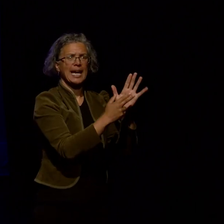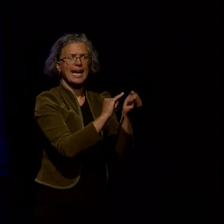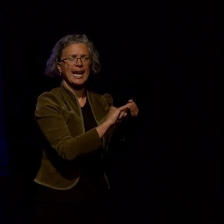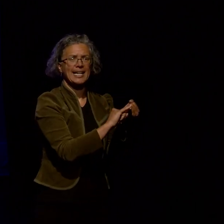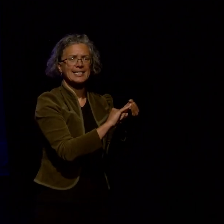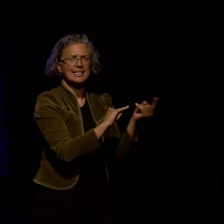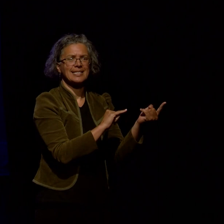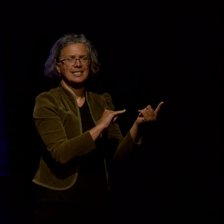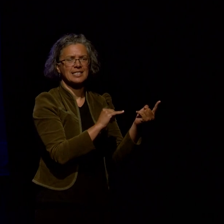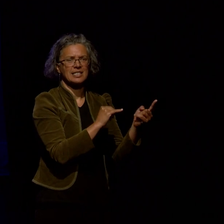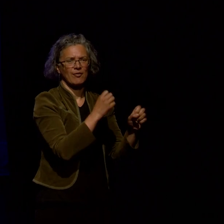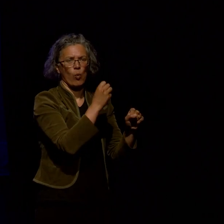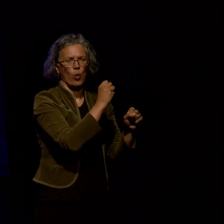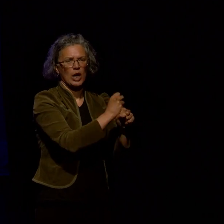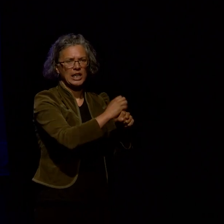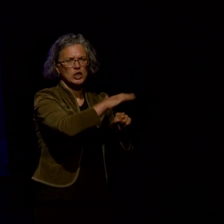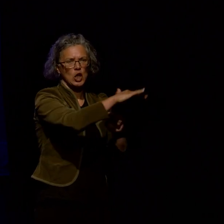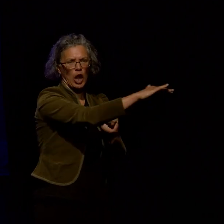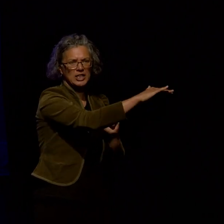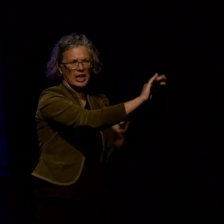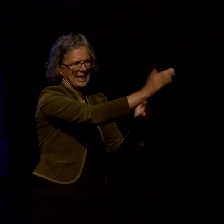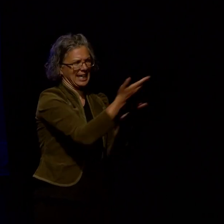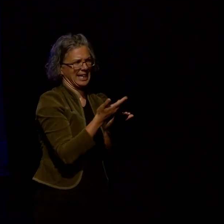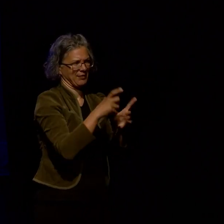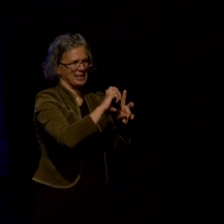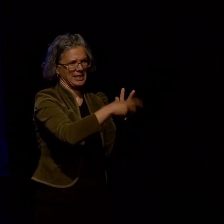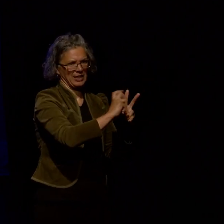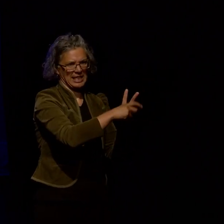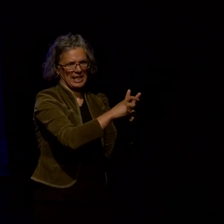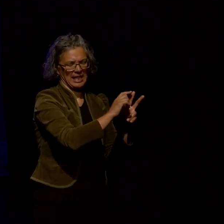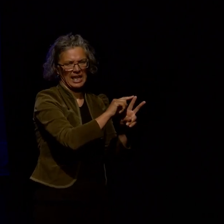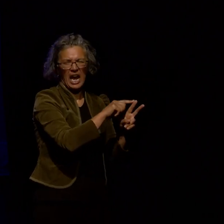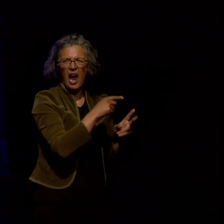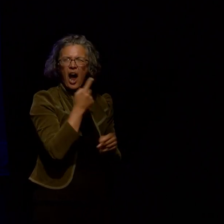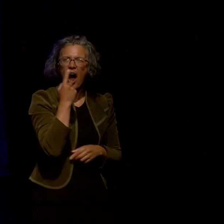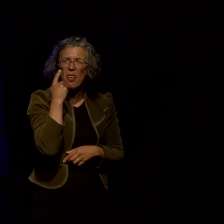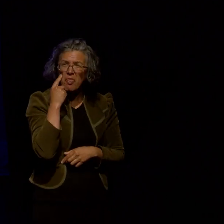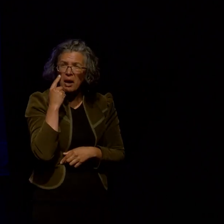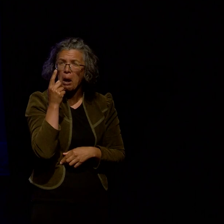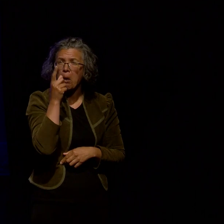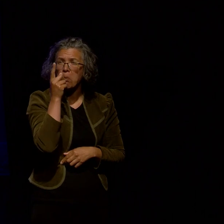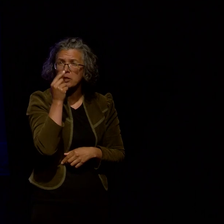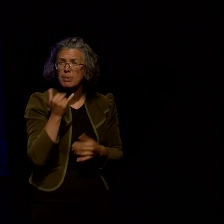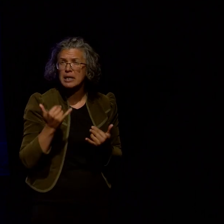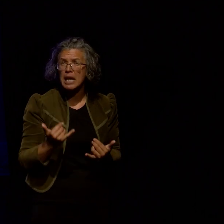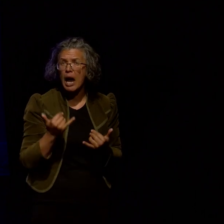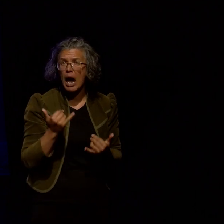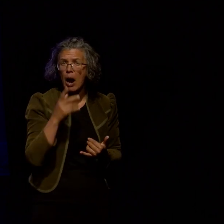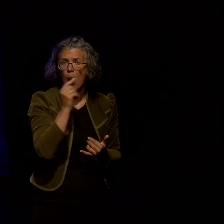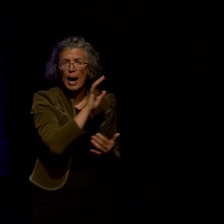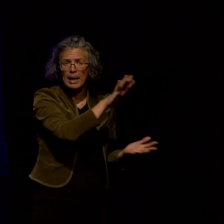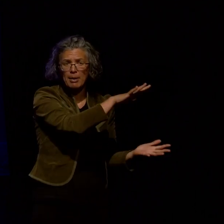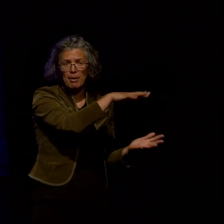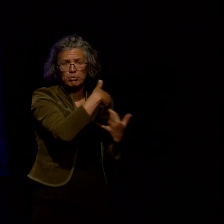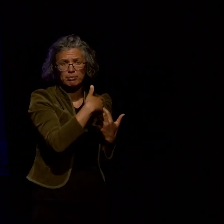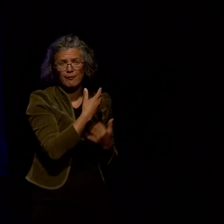the geology maps which is provided on a DVD I think now I actually probably could have got that for free but it probably wouldn't have been in the spirit